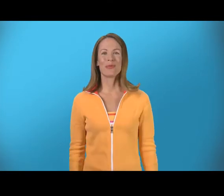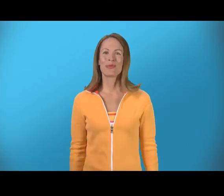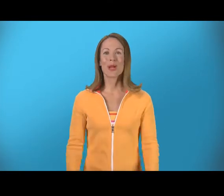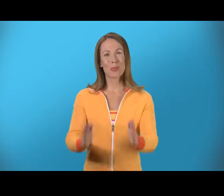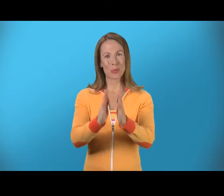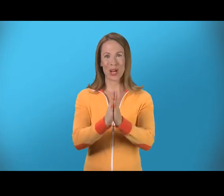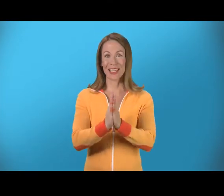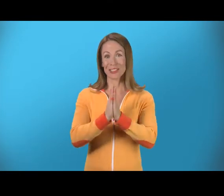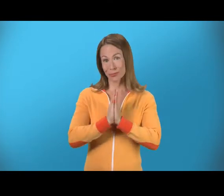Pray.